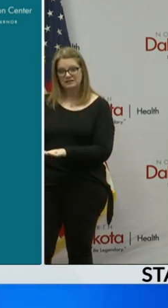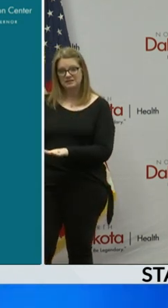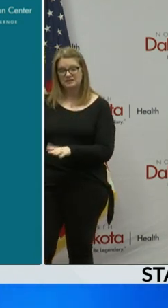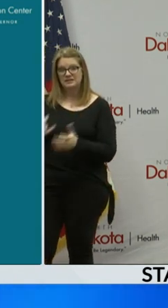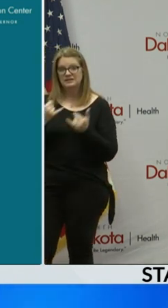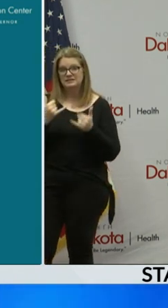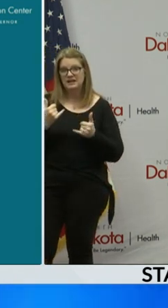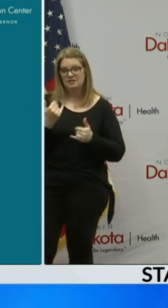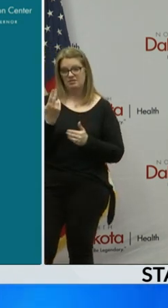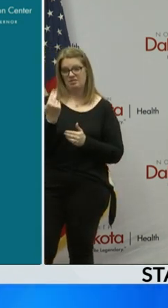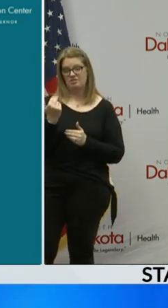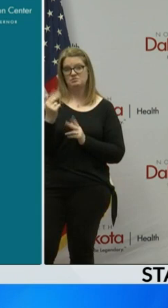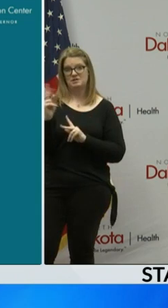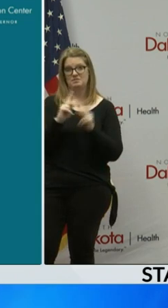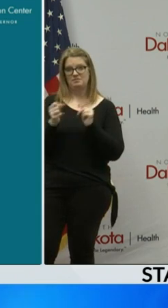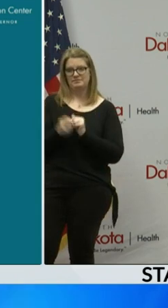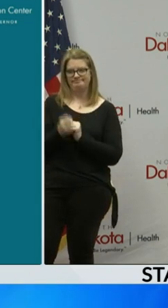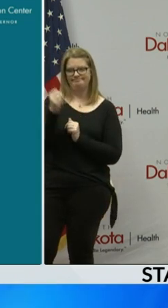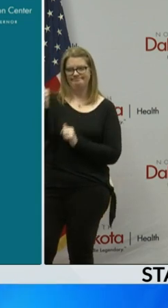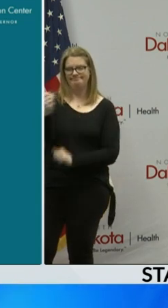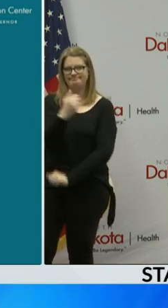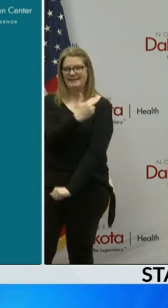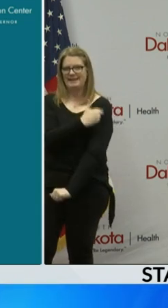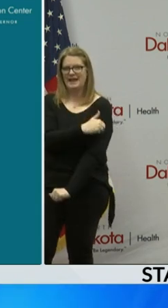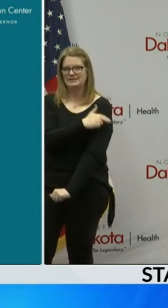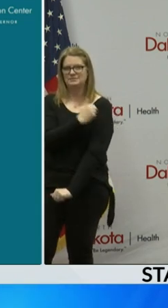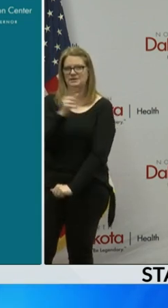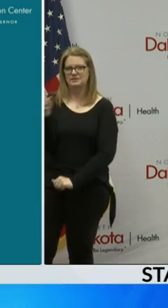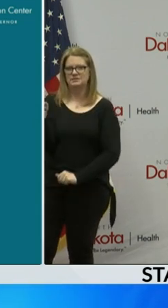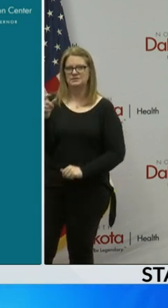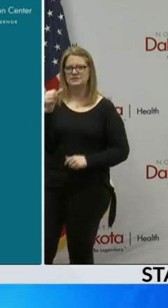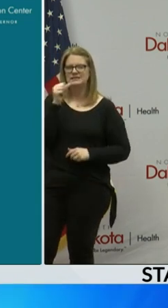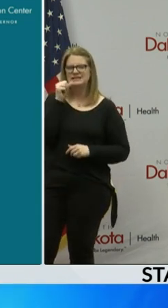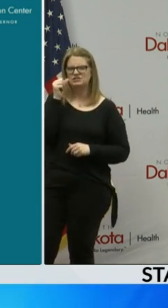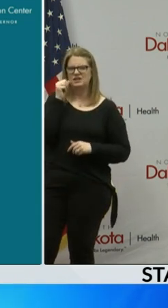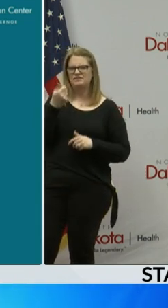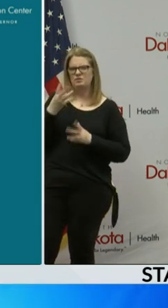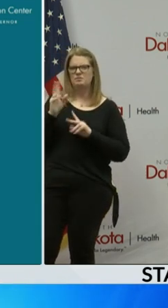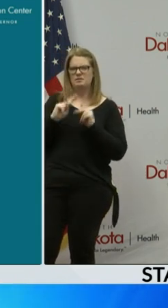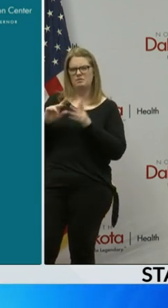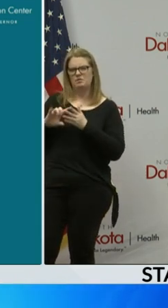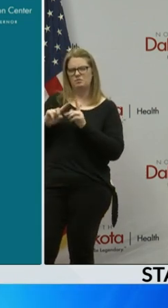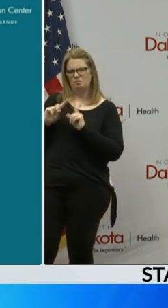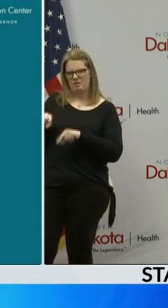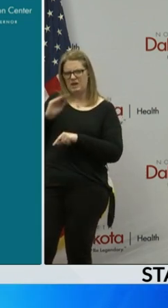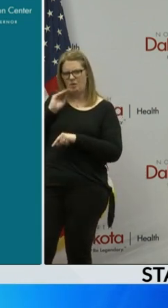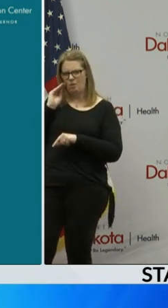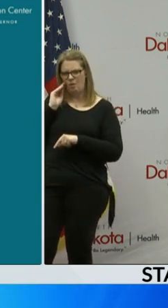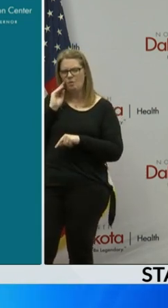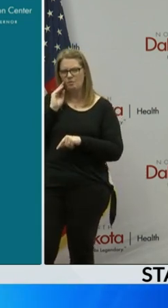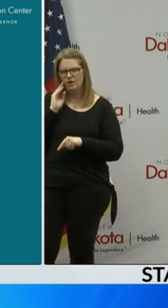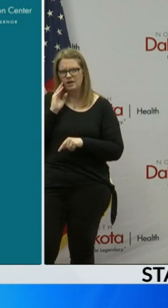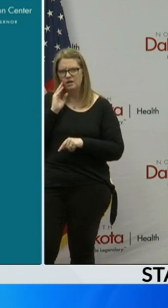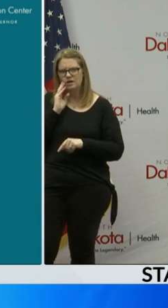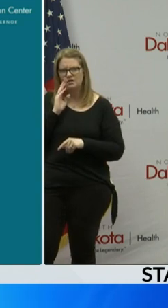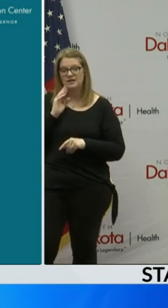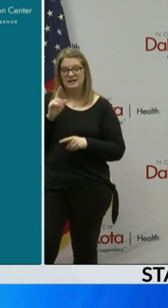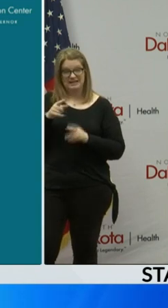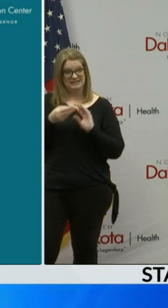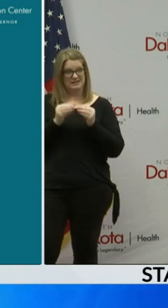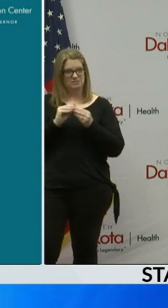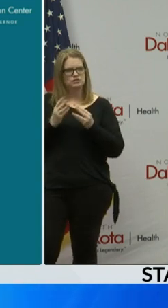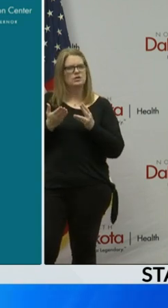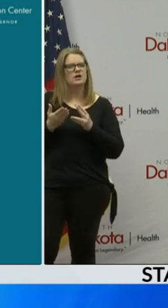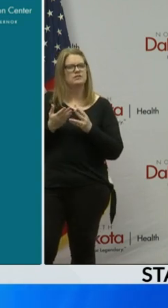13 people hospitalized that's down a couple from yesterday and again these are all numbers through midnight last night